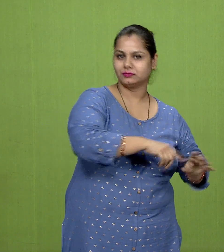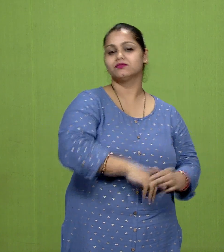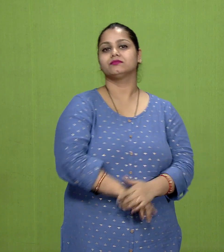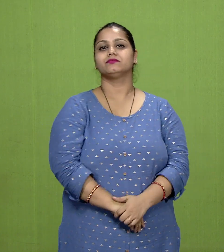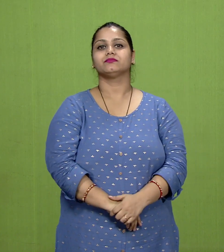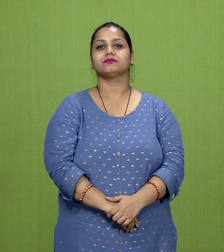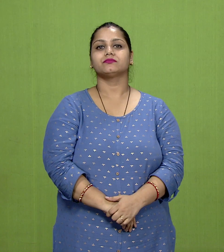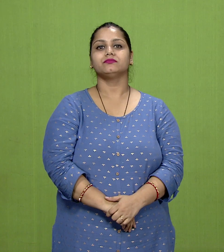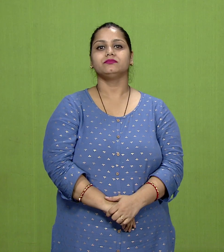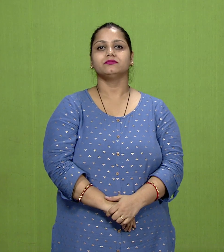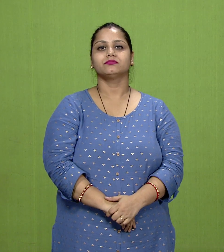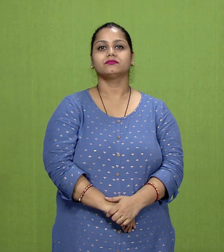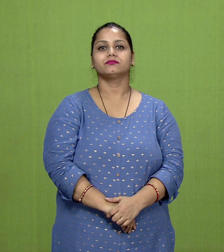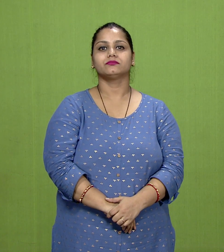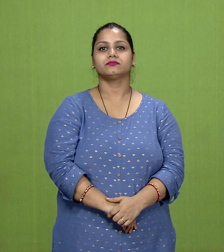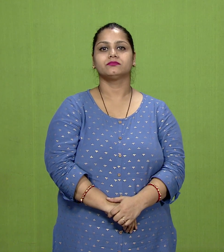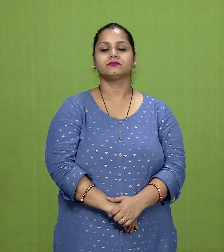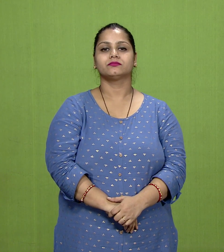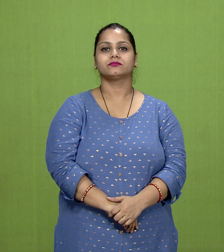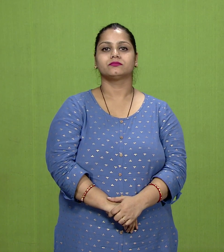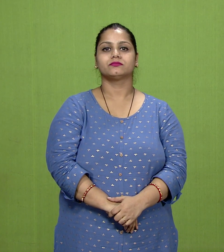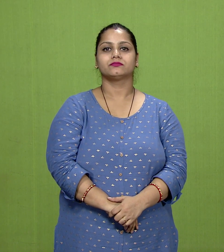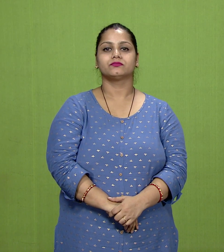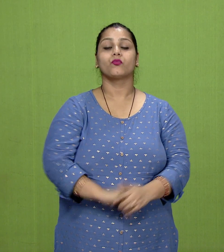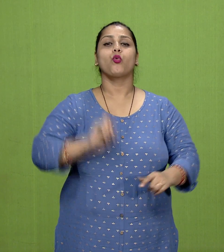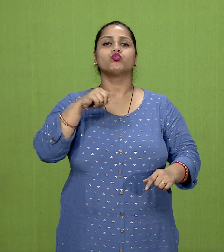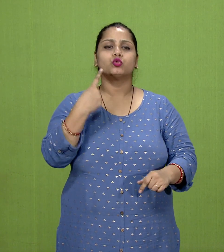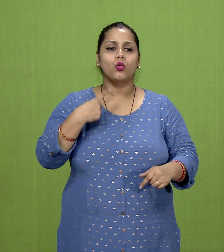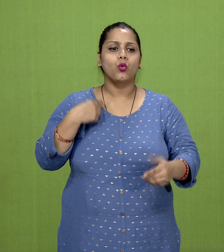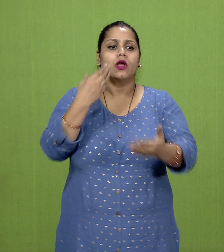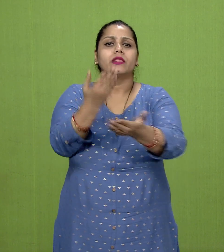and attained Bodhi at Bodhgaya,